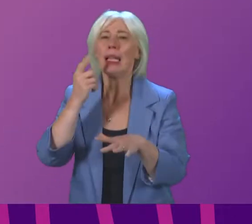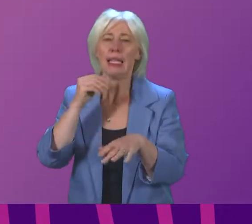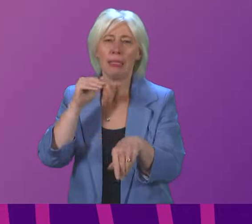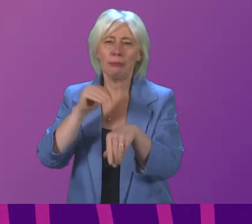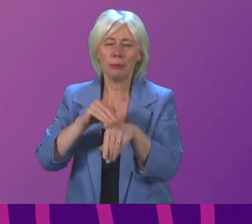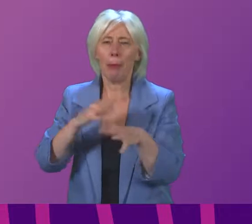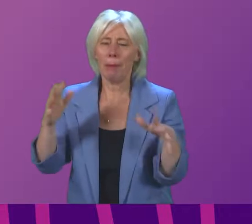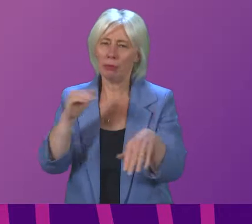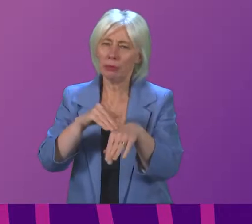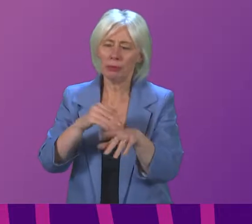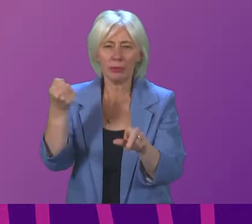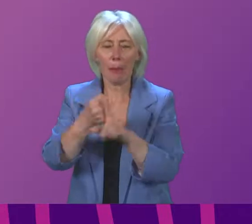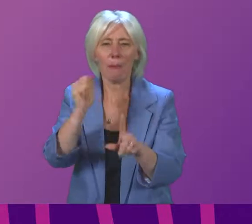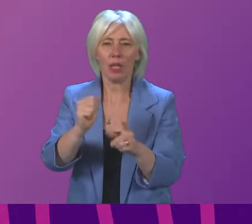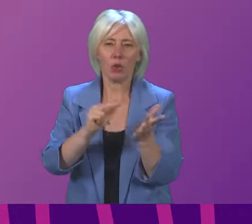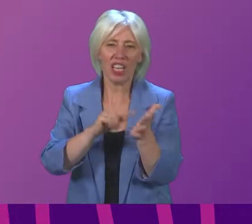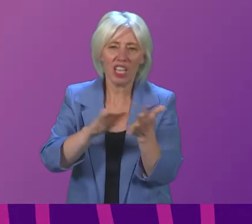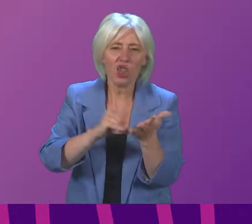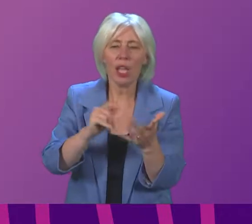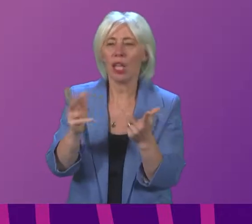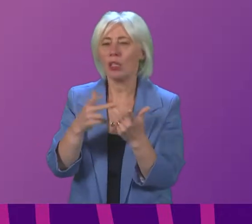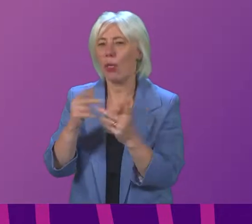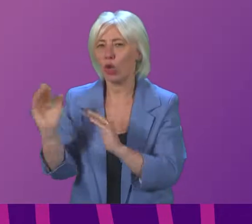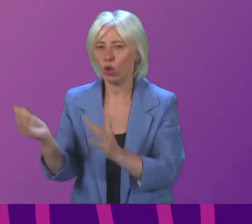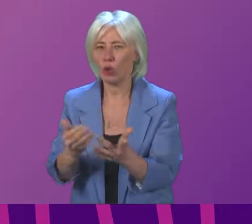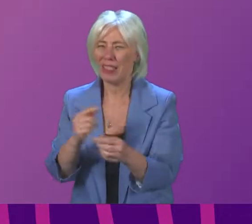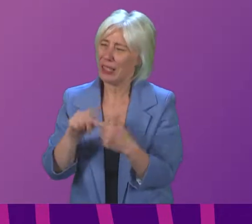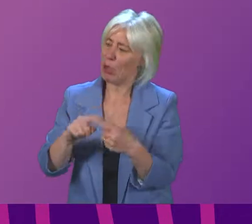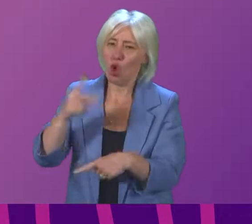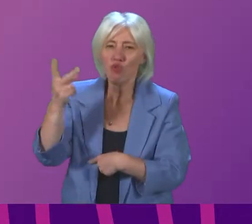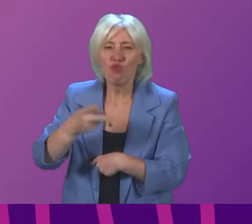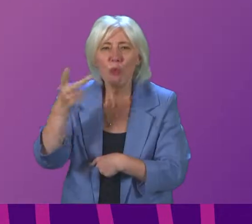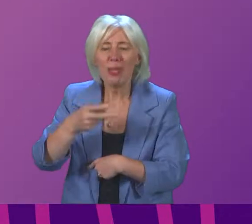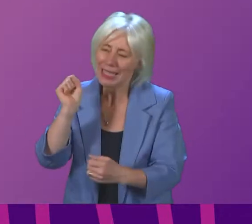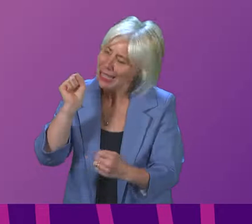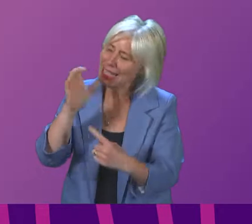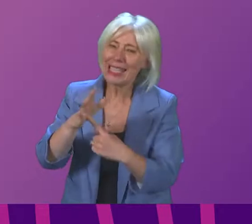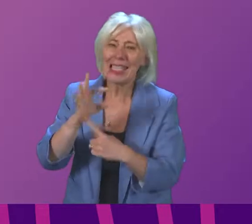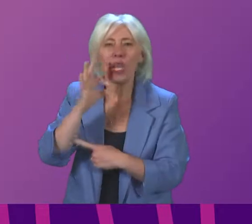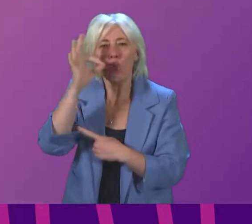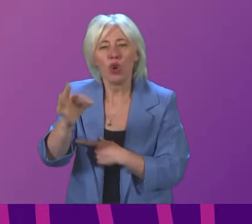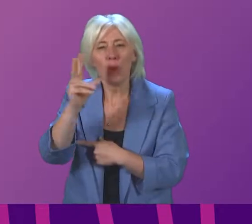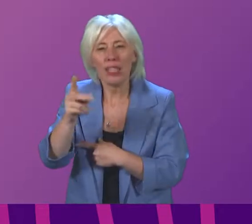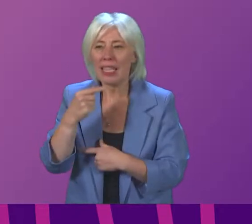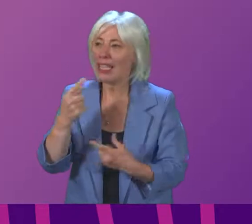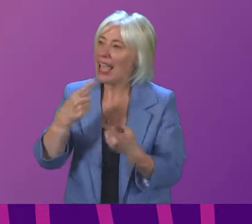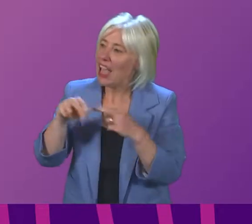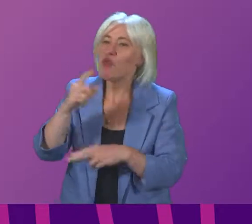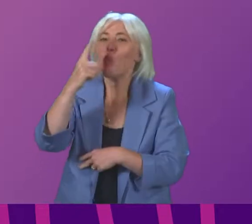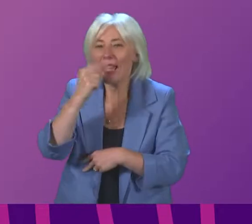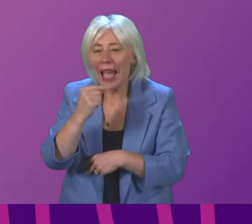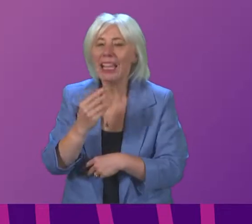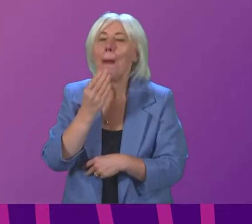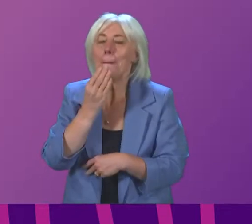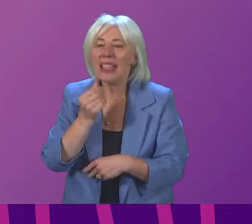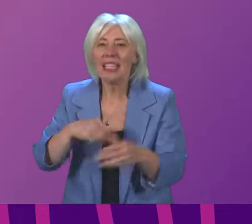and other vital services. So let me reiterate the key requests to everyone. Those who can go out